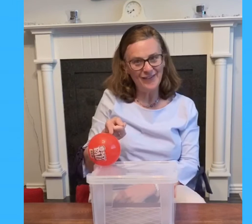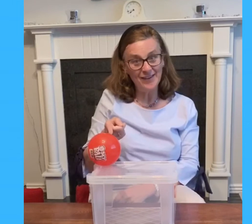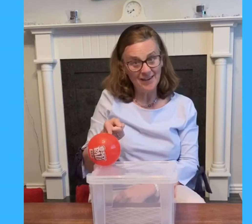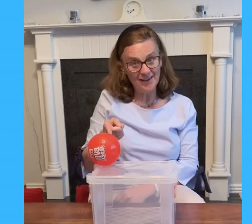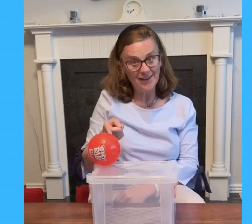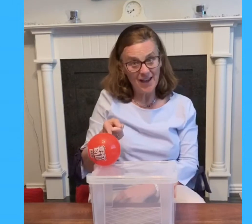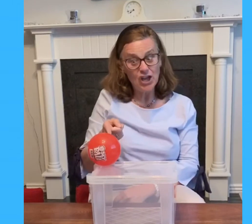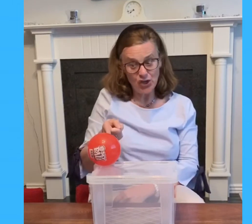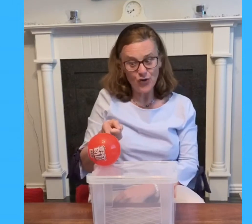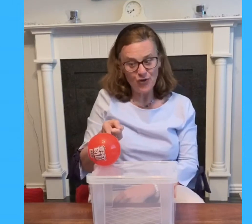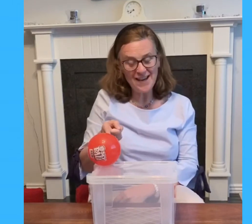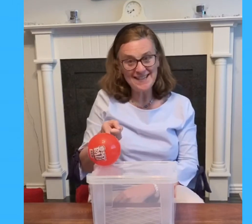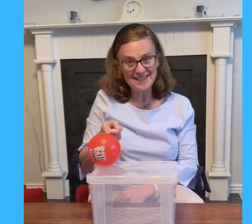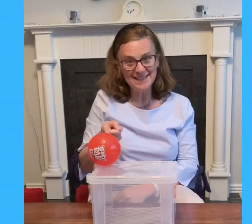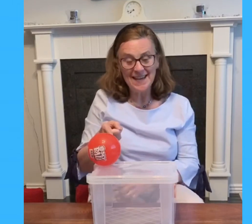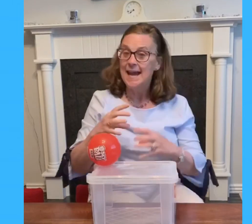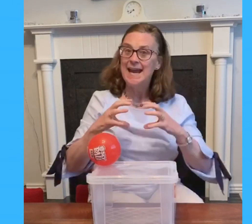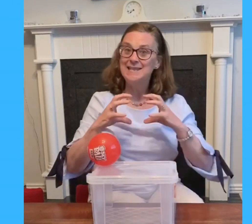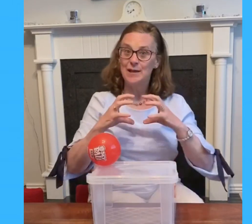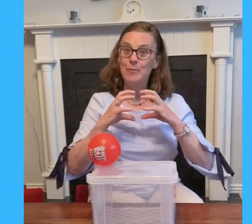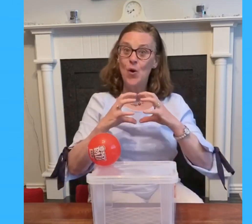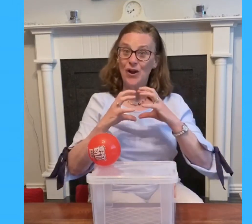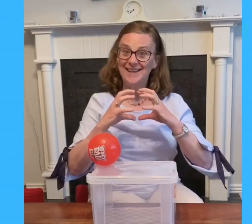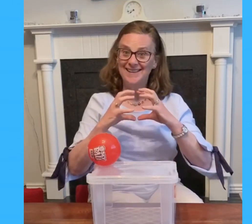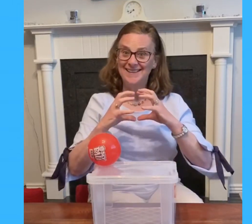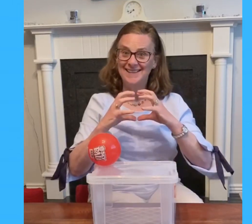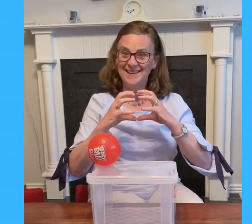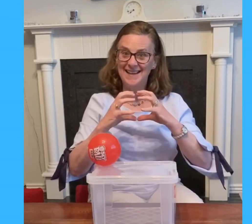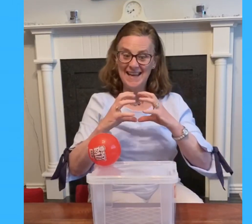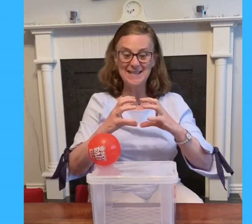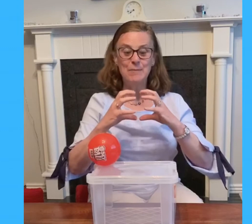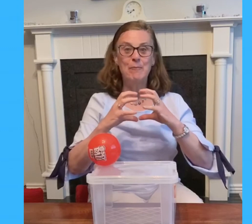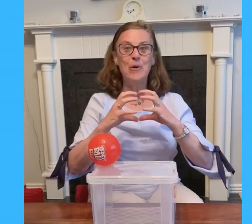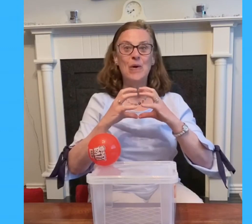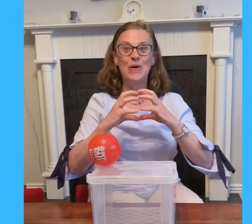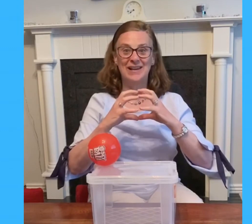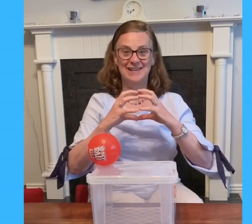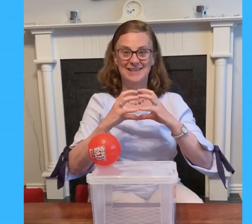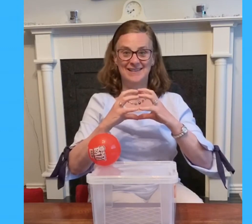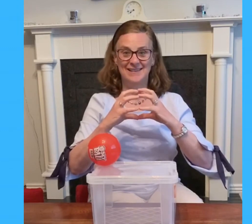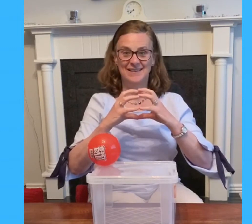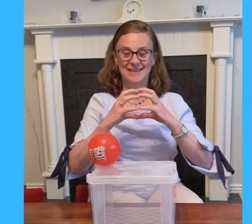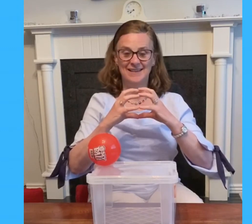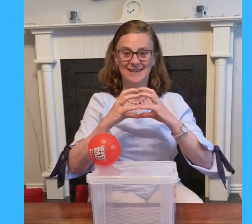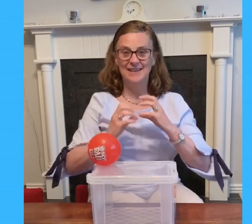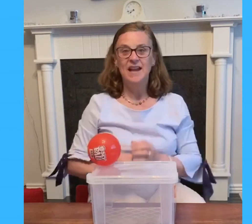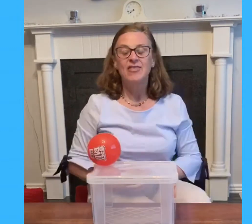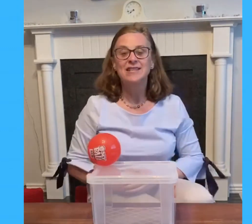you're right it's a ball it's a ball the